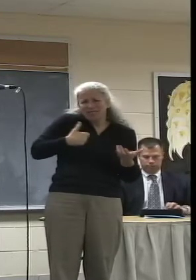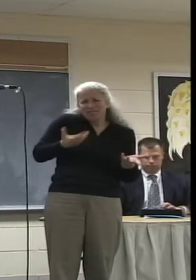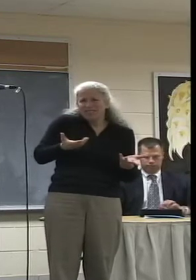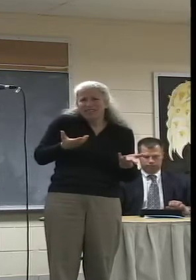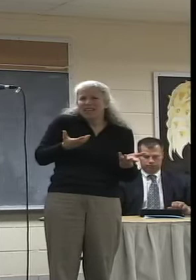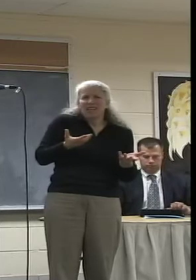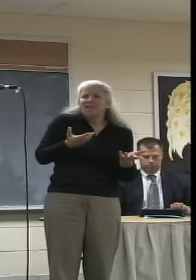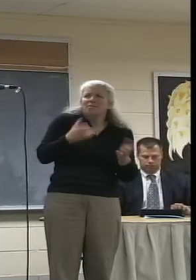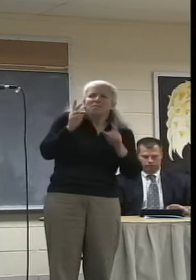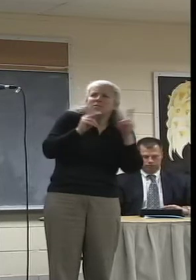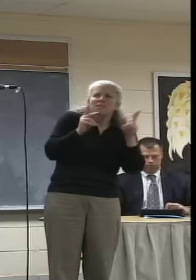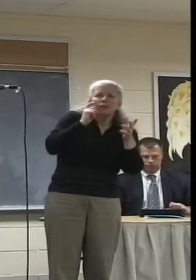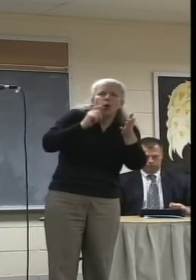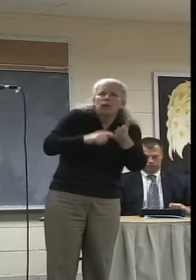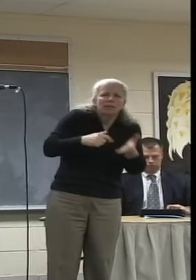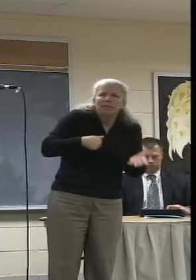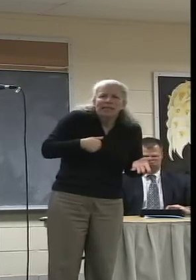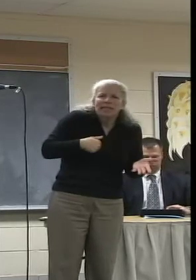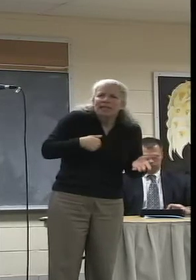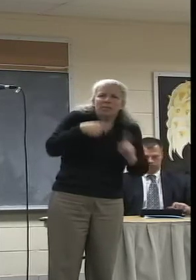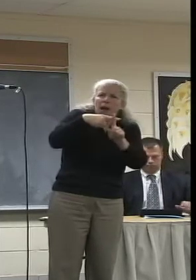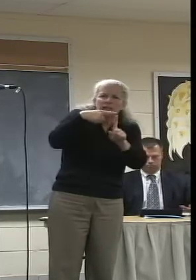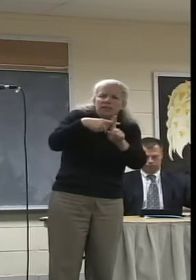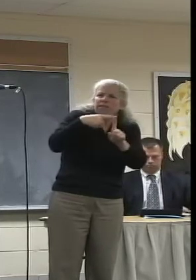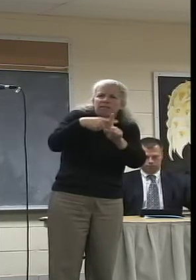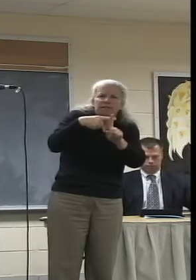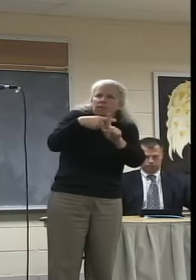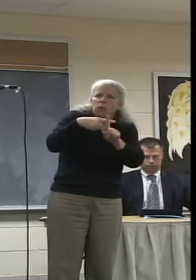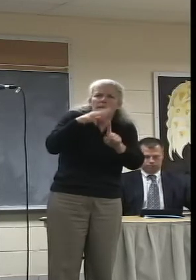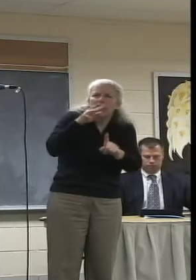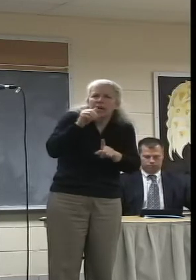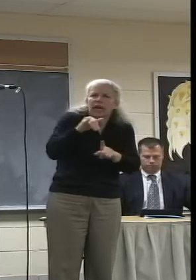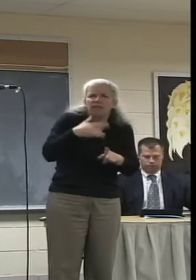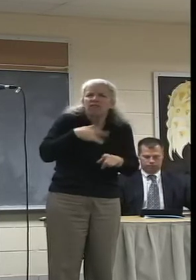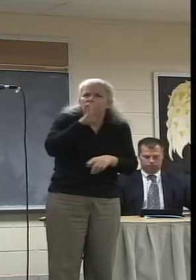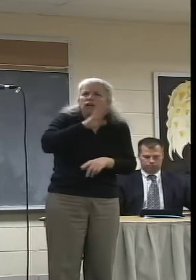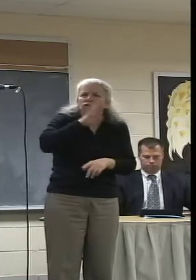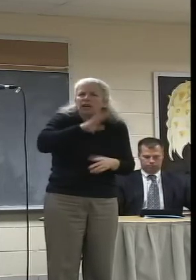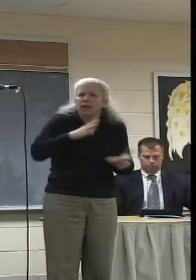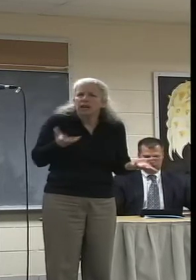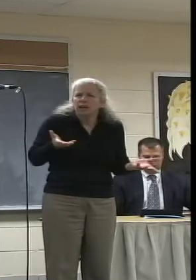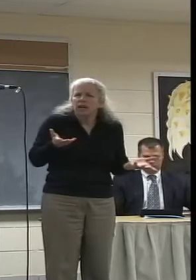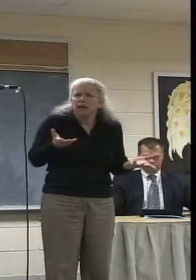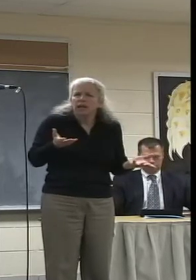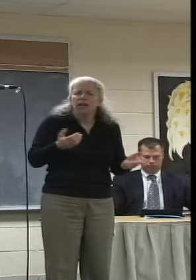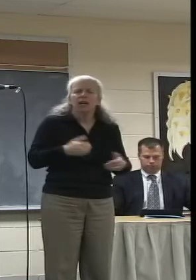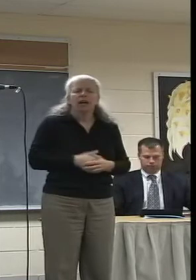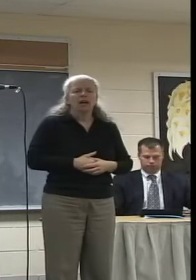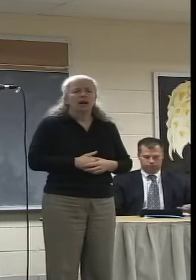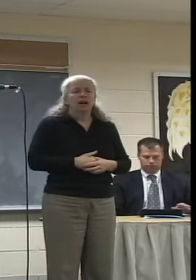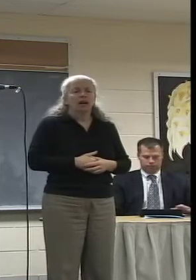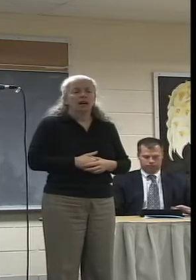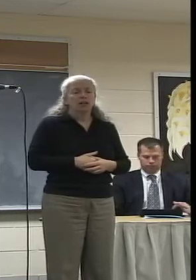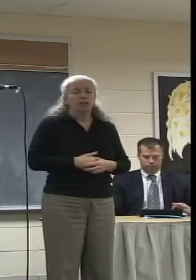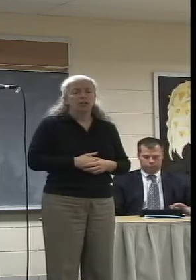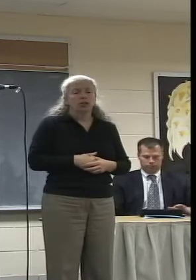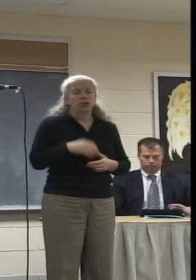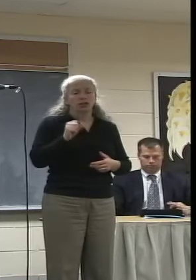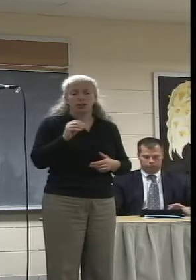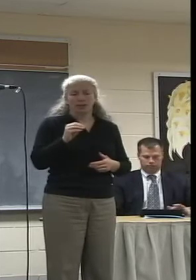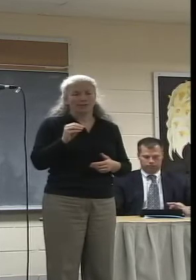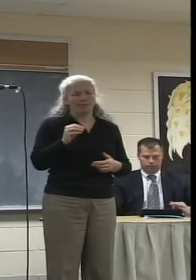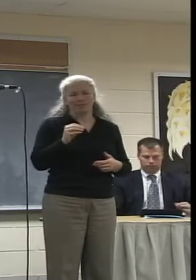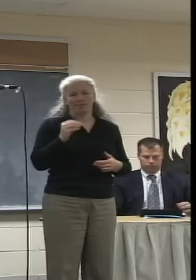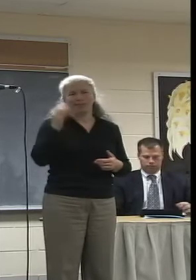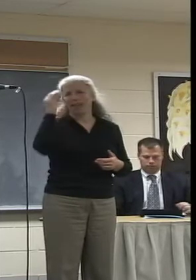perceived in a positive light. And it was frustrating to me. And I knew I wasn't going